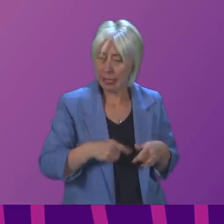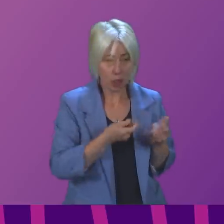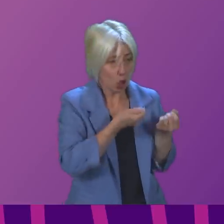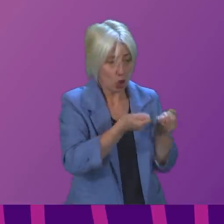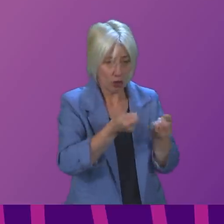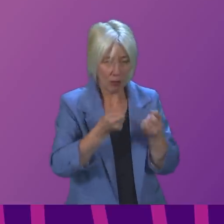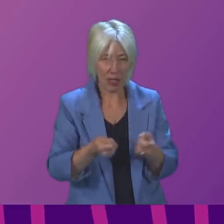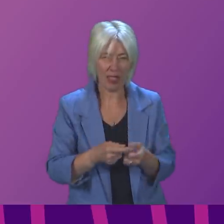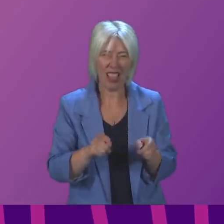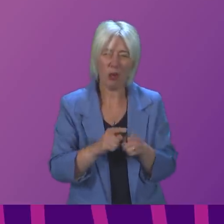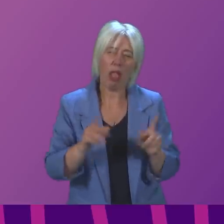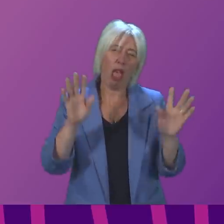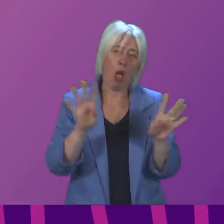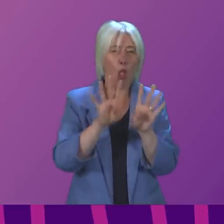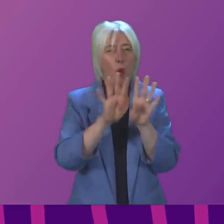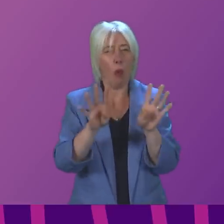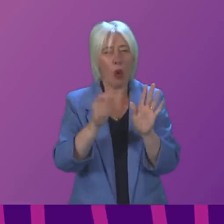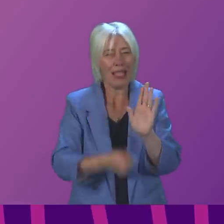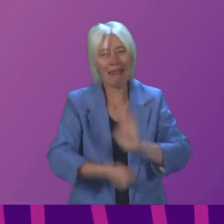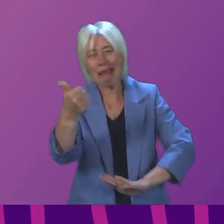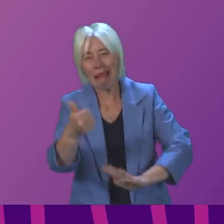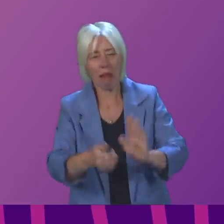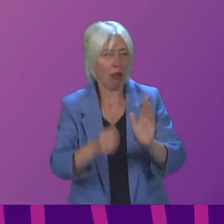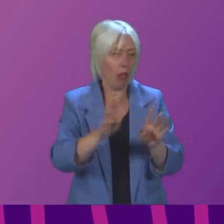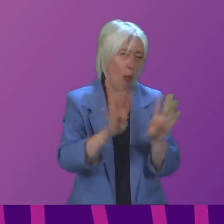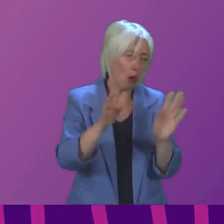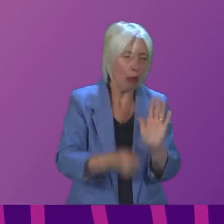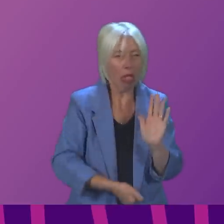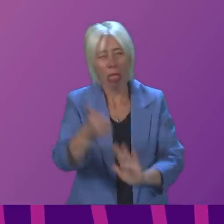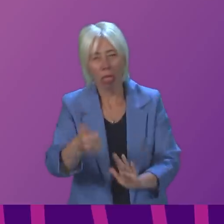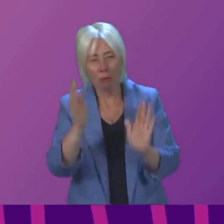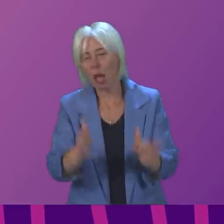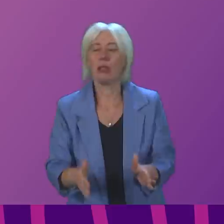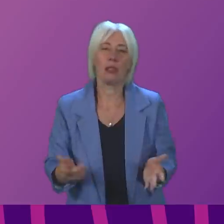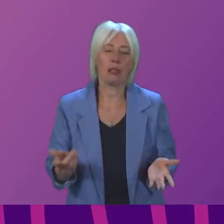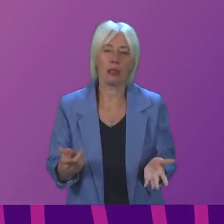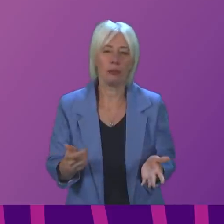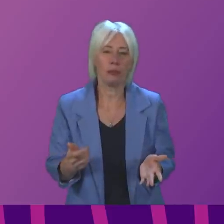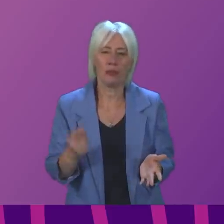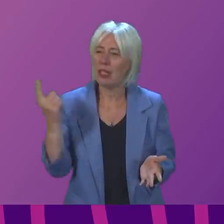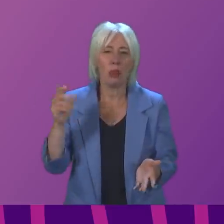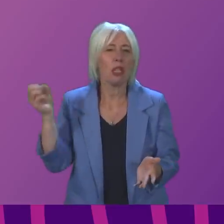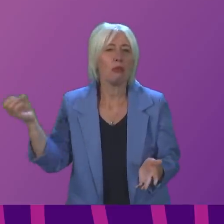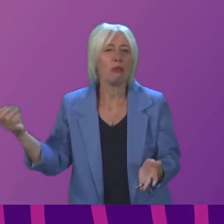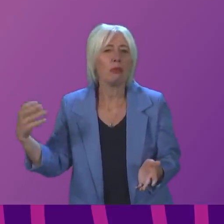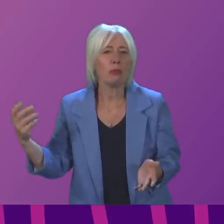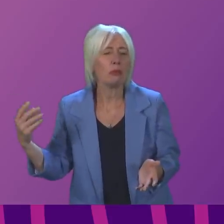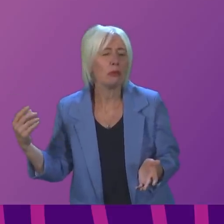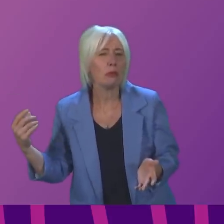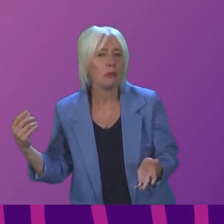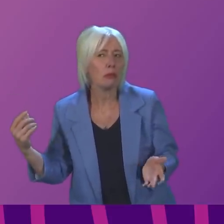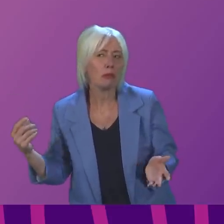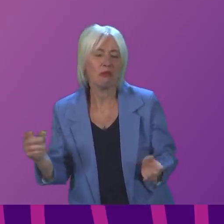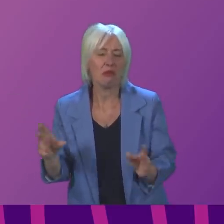sack the board cry. This is really serious. And I think these chants, there is a criminal investigation